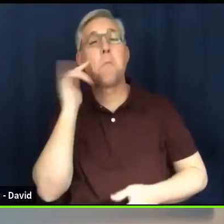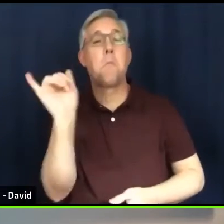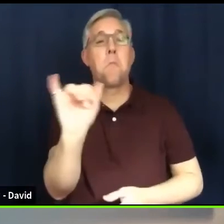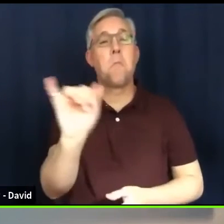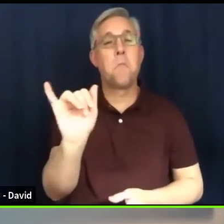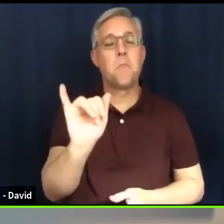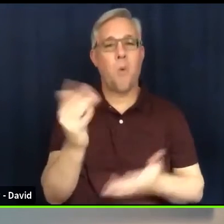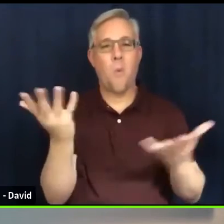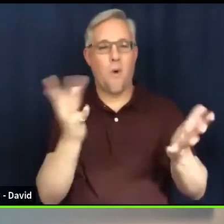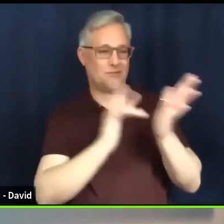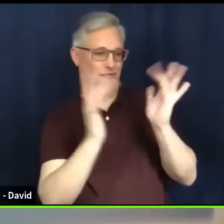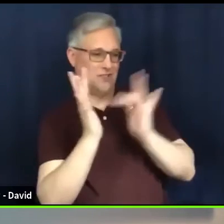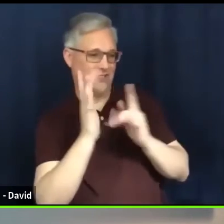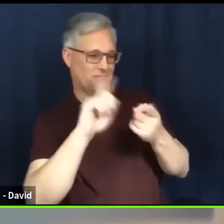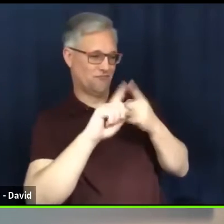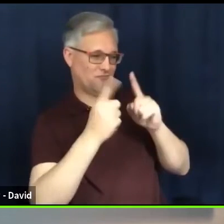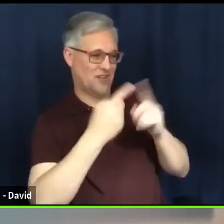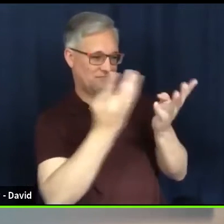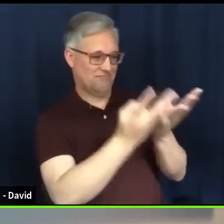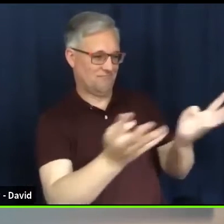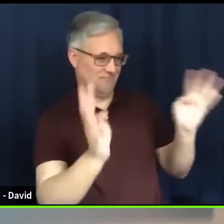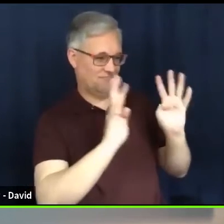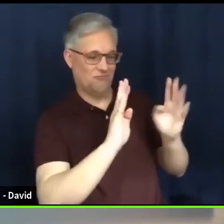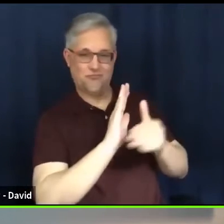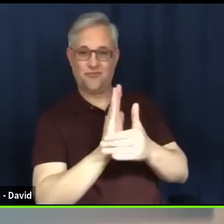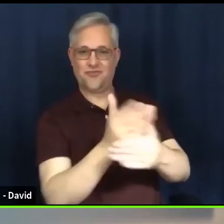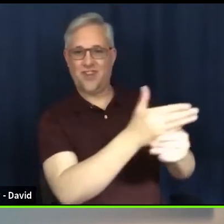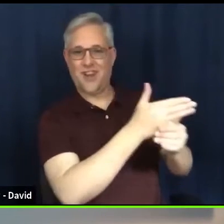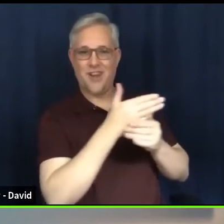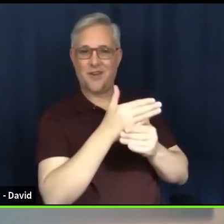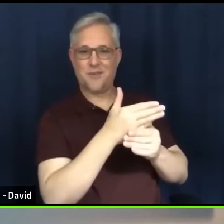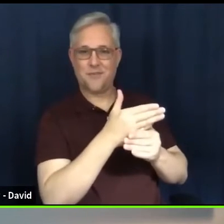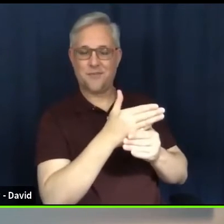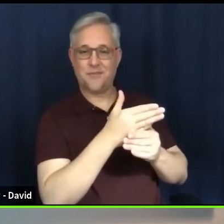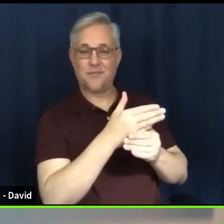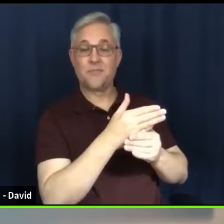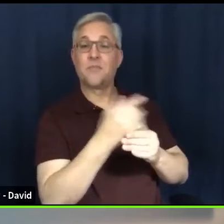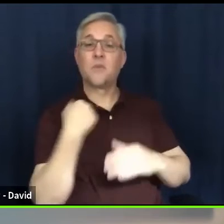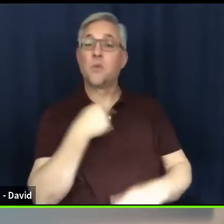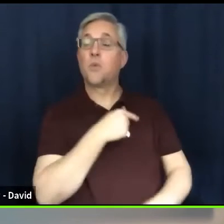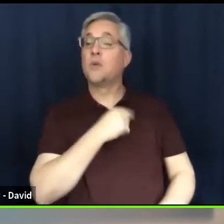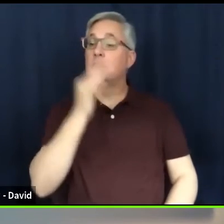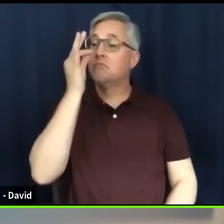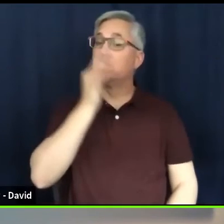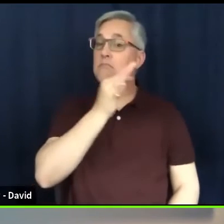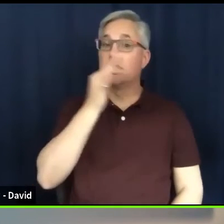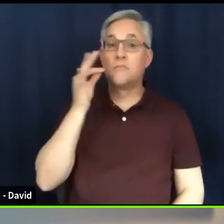Because we are remembering that God provides for us in our need.